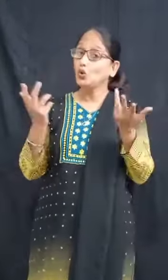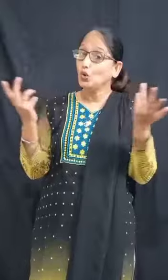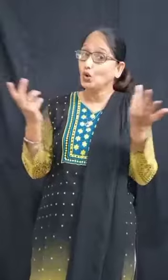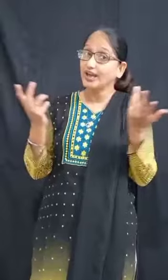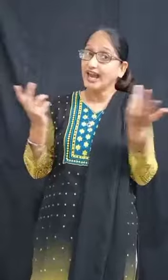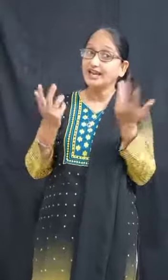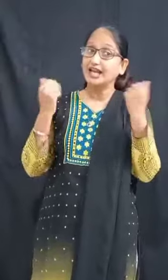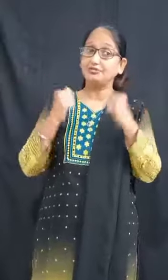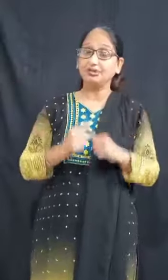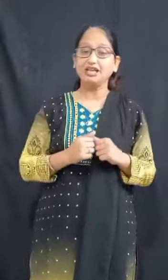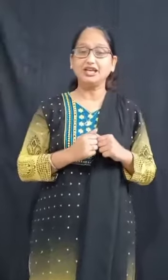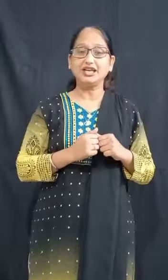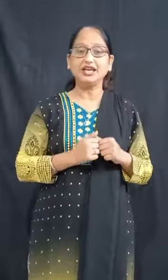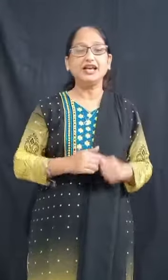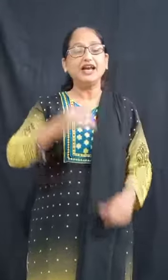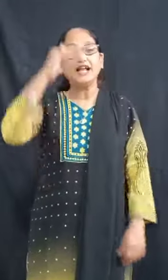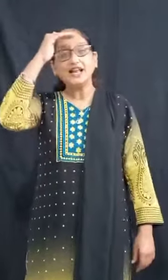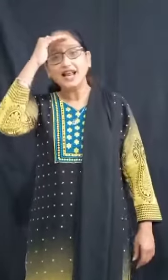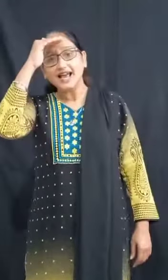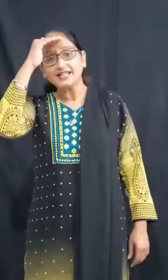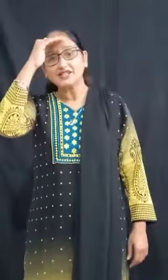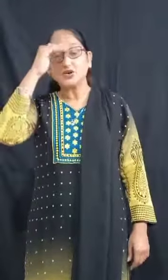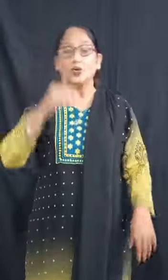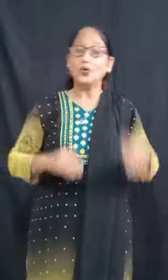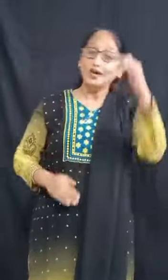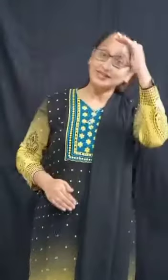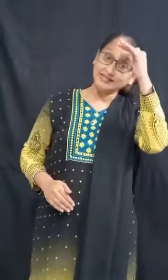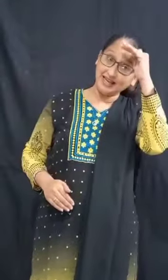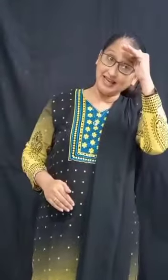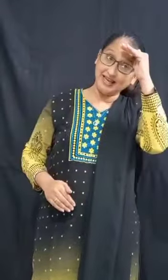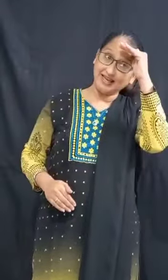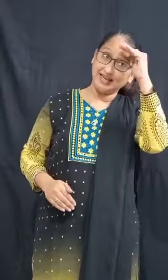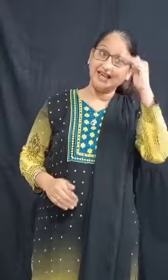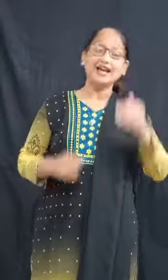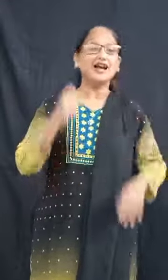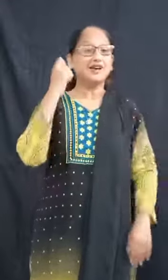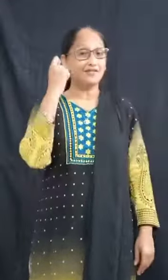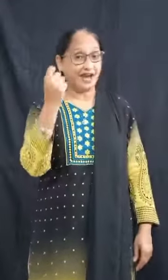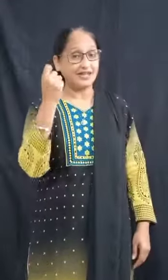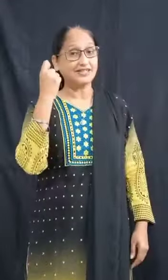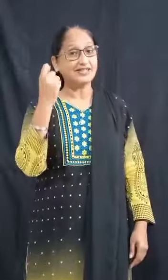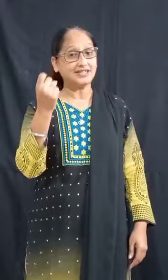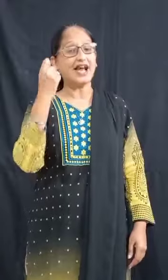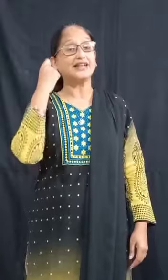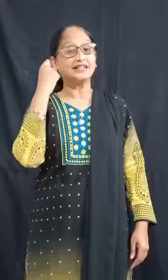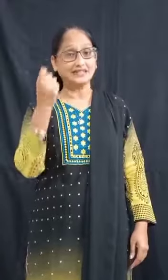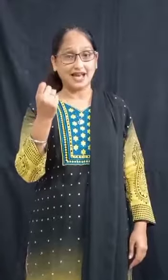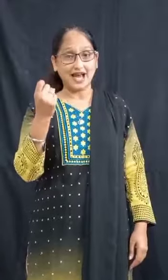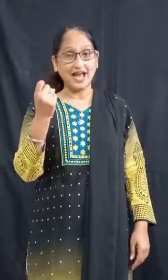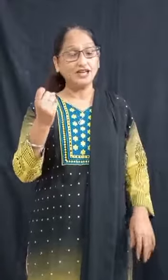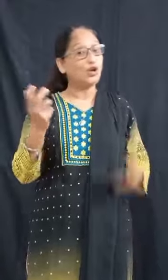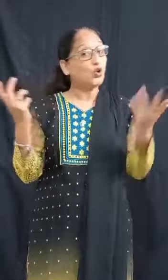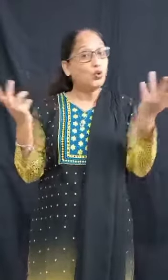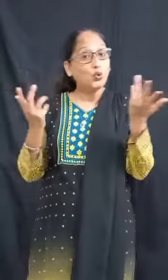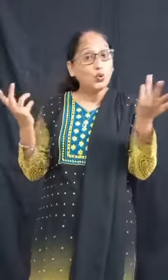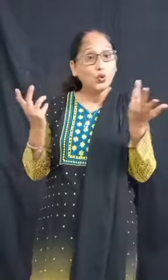who can it be? Let's go and see. Rat-a-tat-tat, who